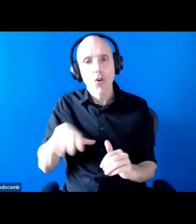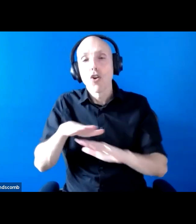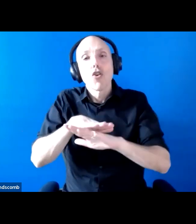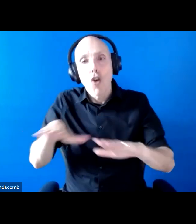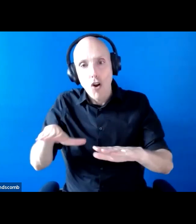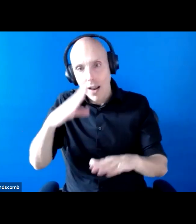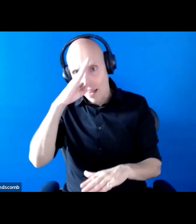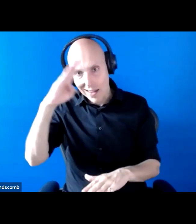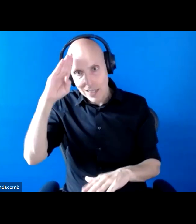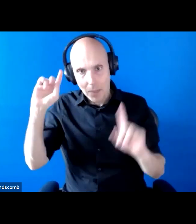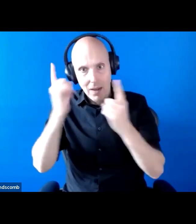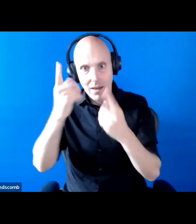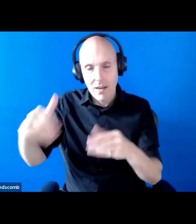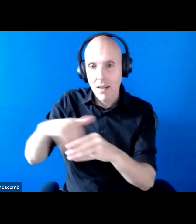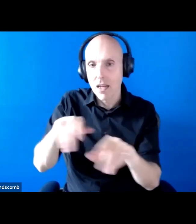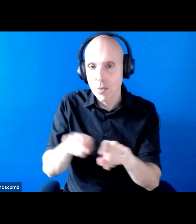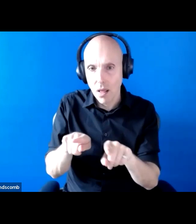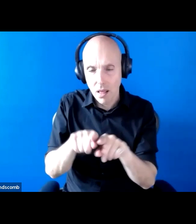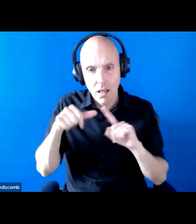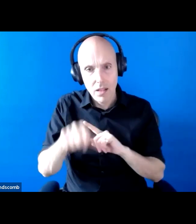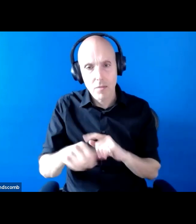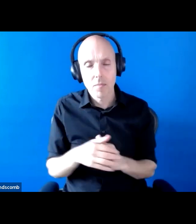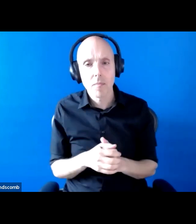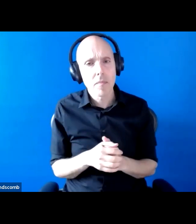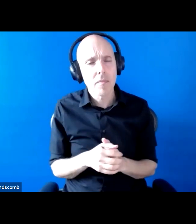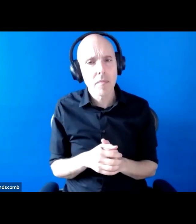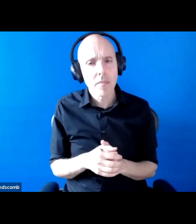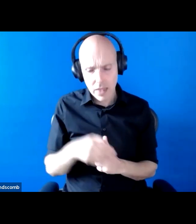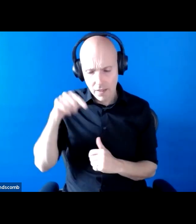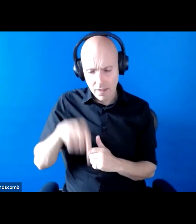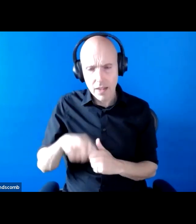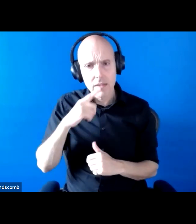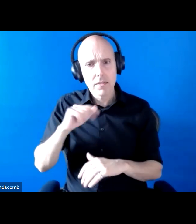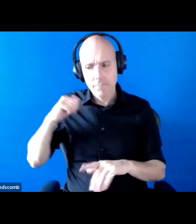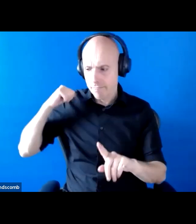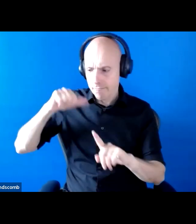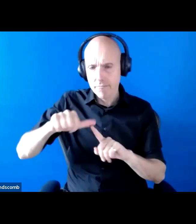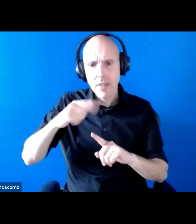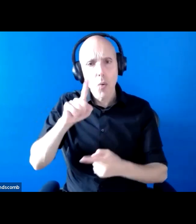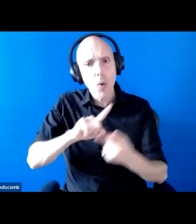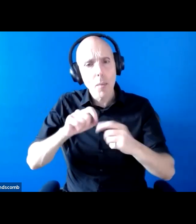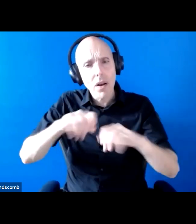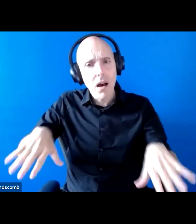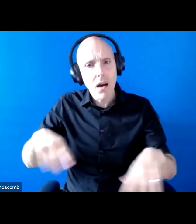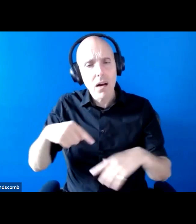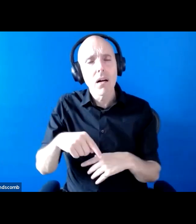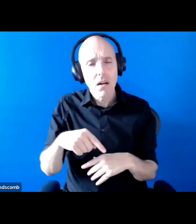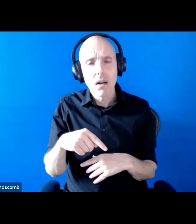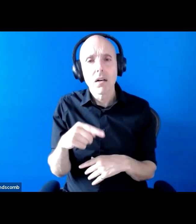series. The series was established to explore the impacts of COVID-19 on those experiencing or at risk of